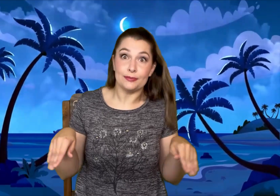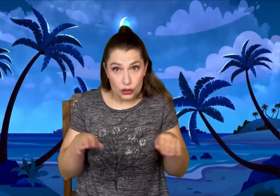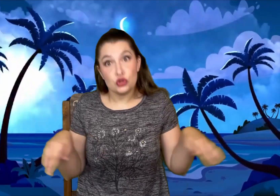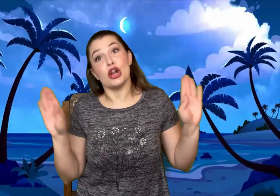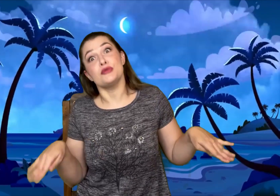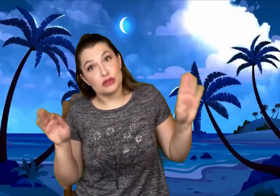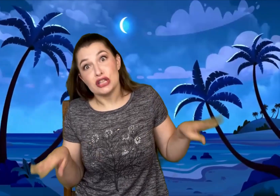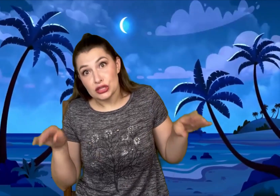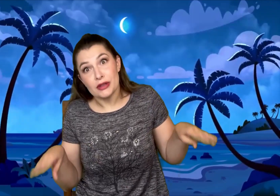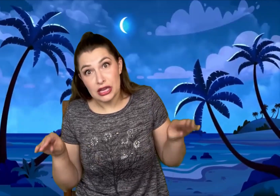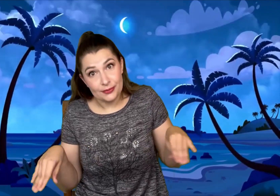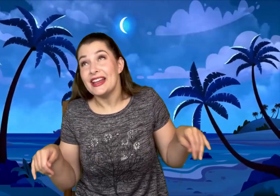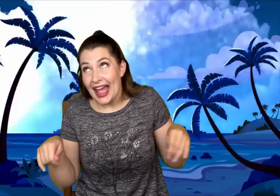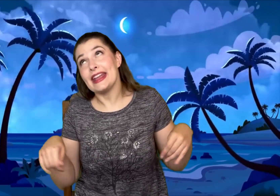Hot! Hot!